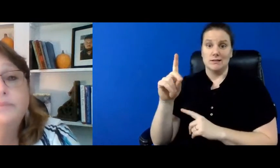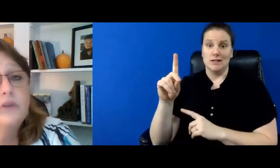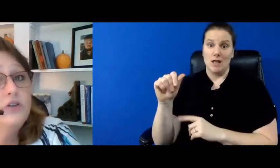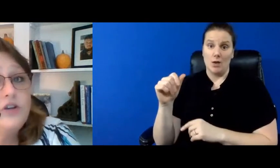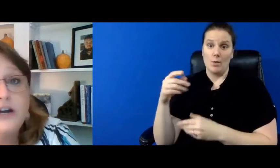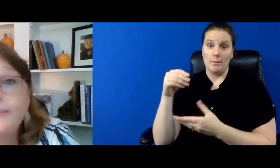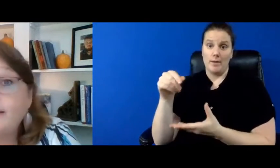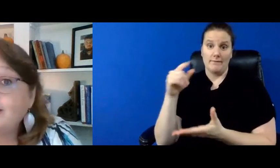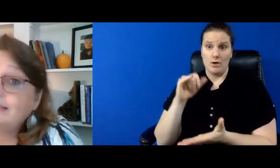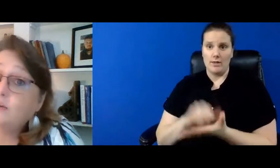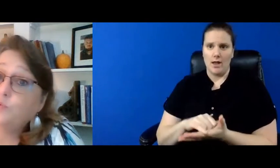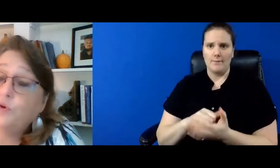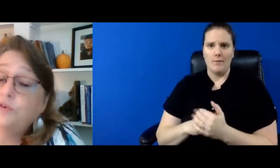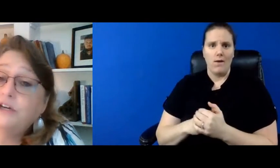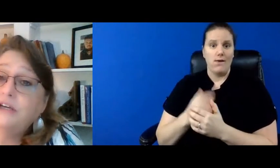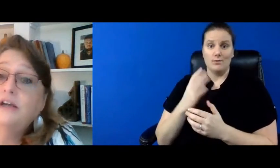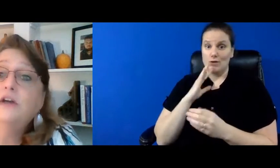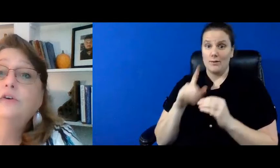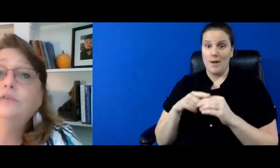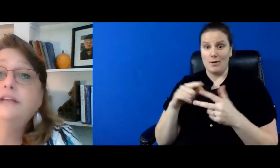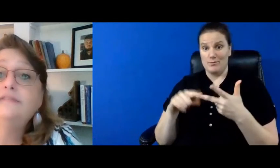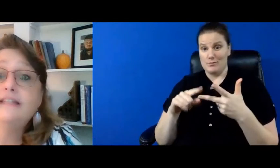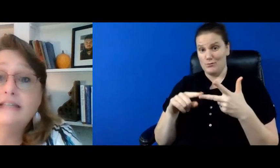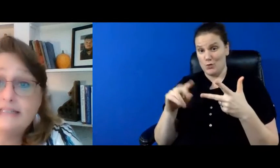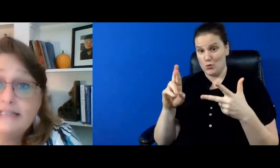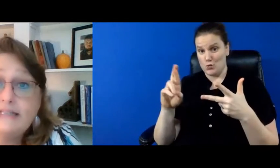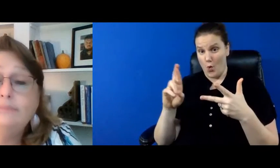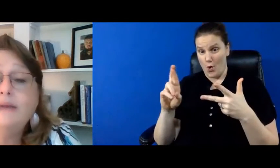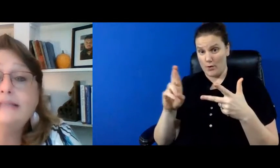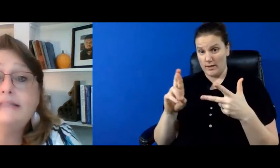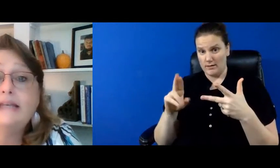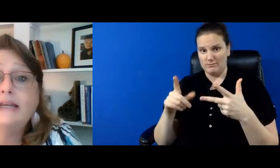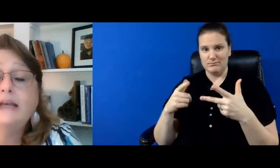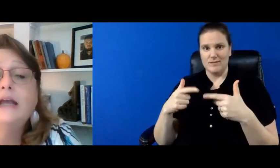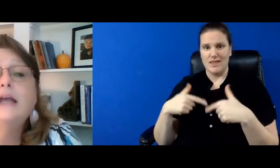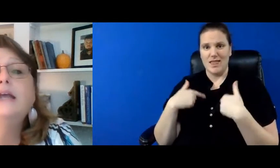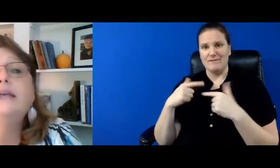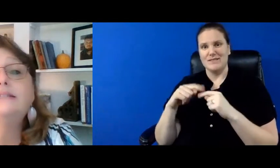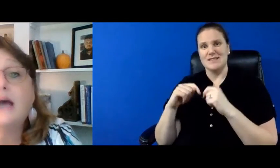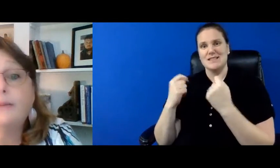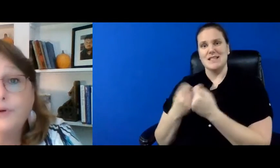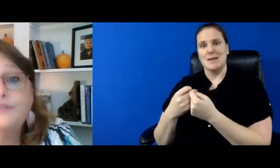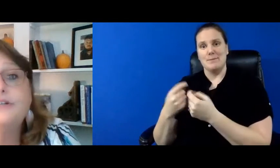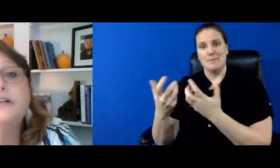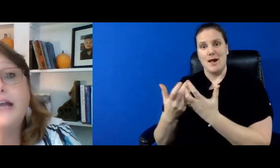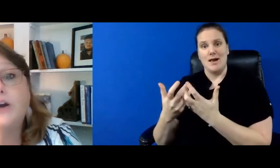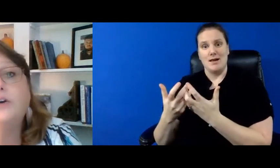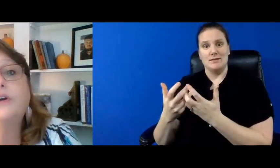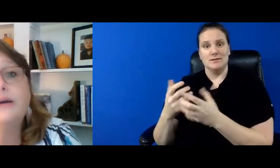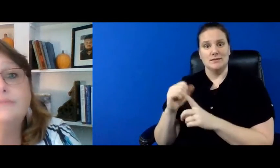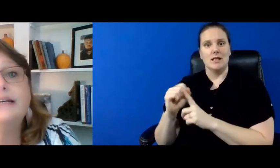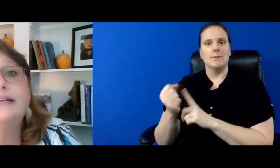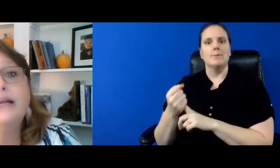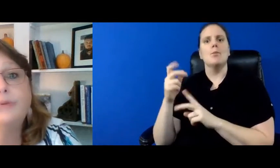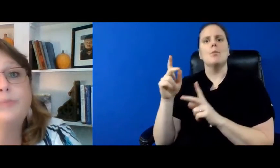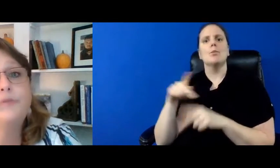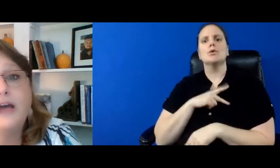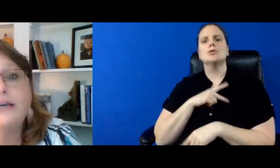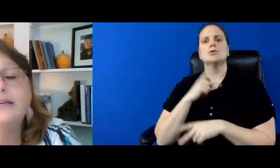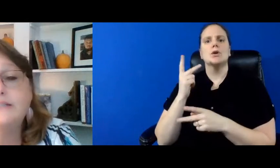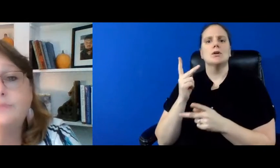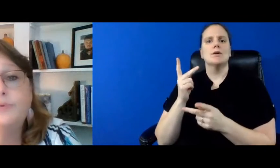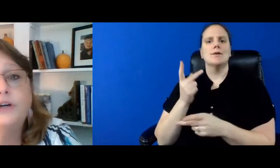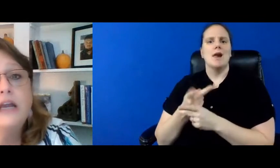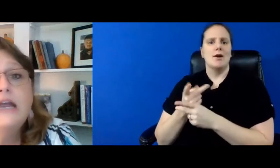you talk about my son rory who lives in his teammate setting he's got personal care who comes in and helps